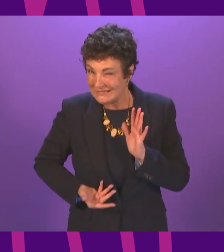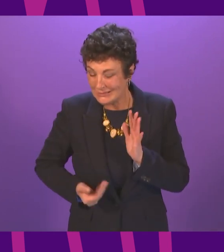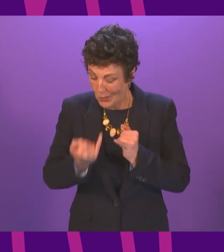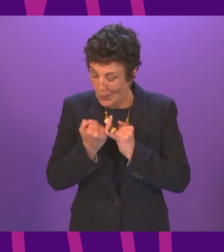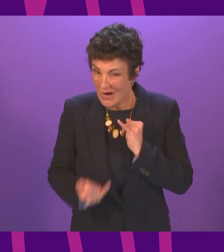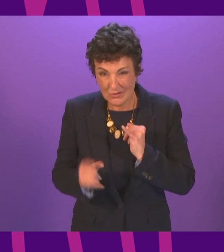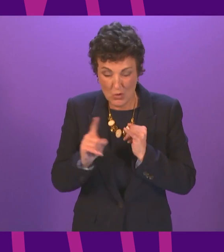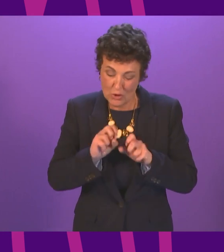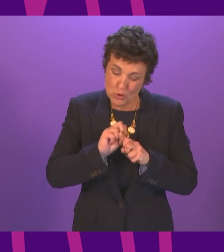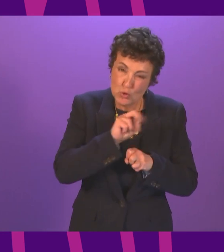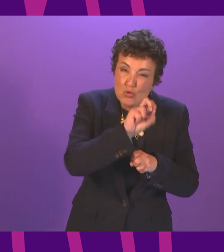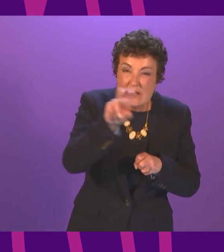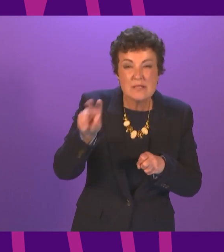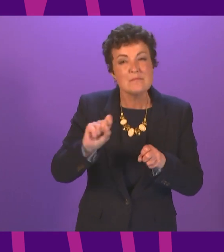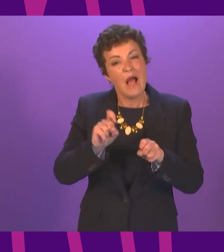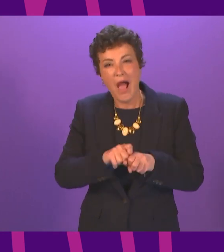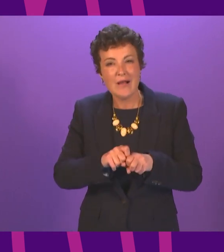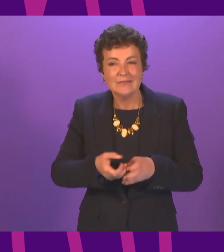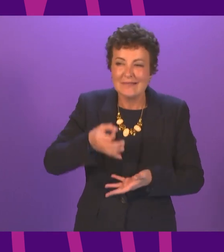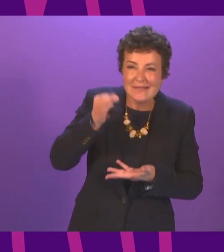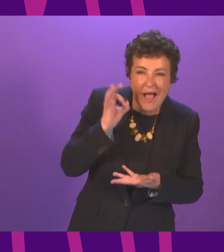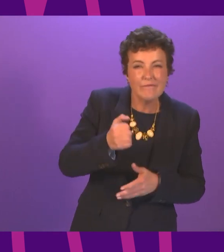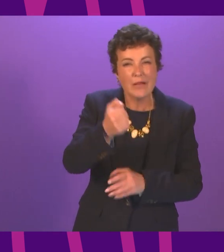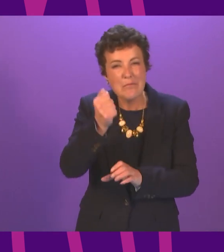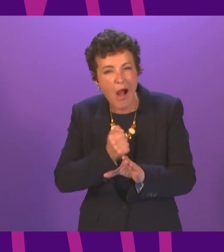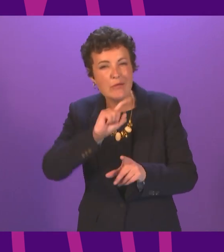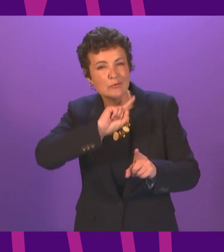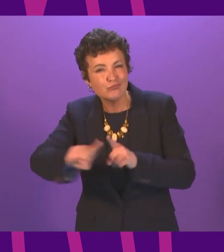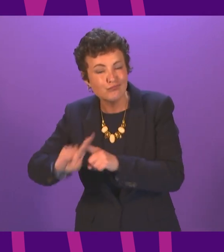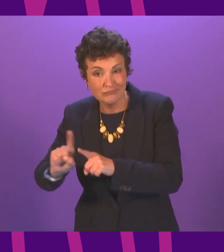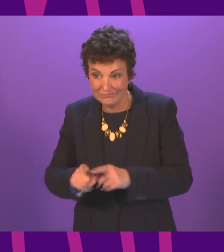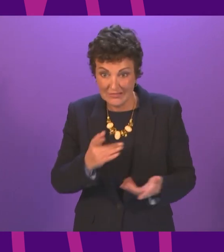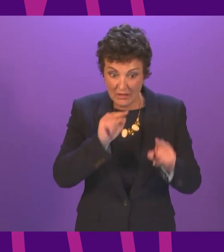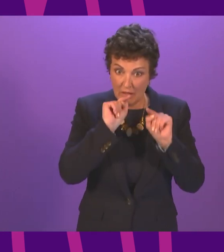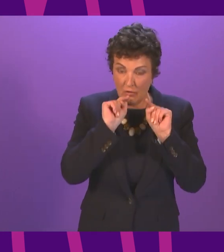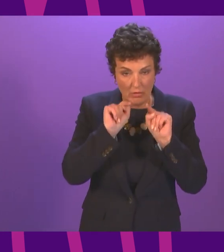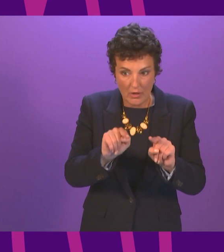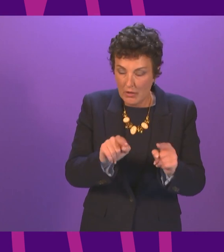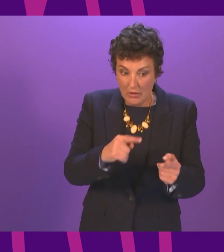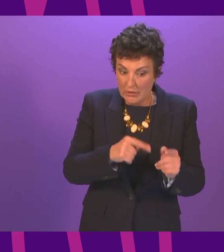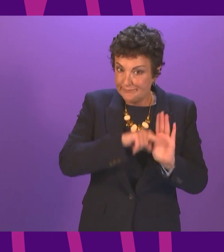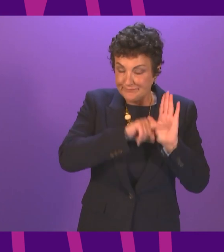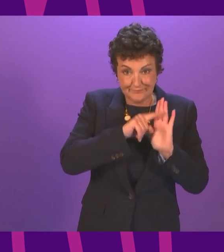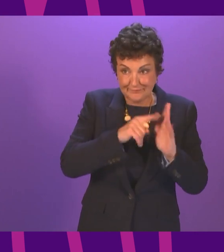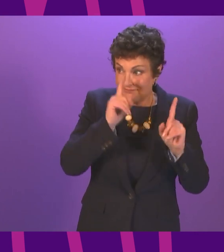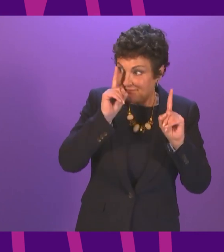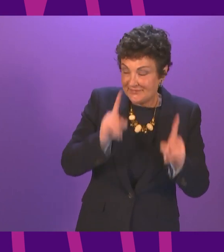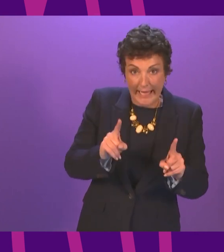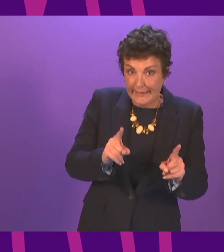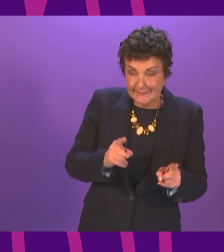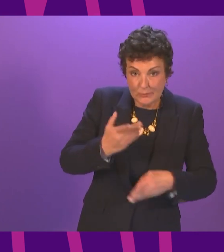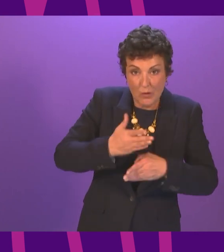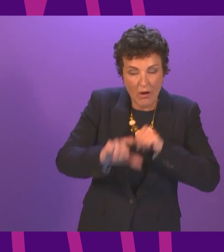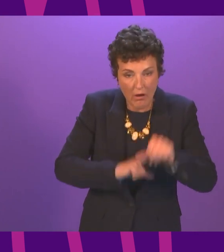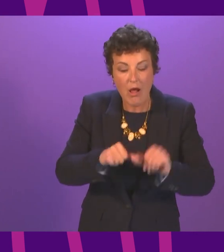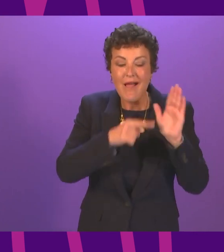tourism and hospitality, where restrictions have seriously inhibited their ability to trade. Even as these restrictions are now being lifted,